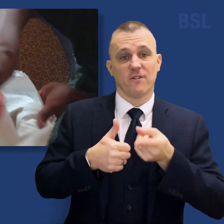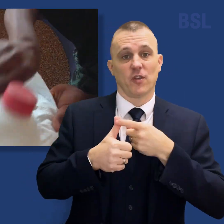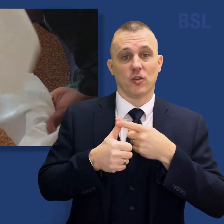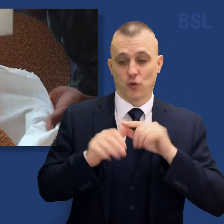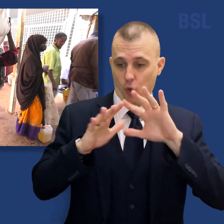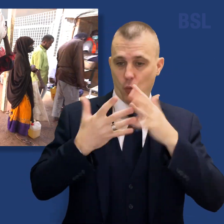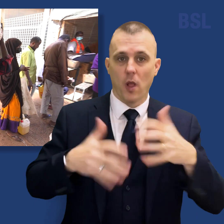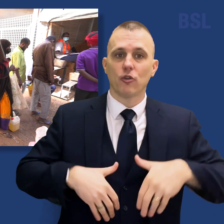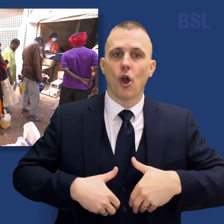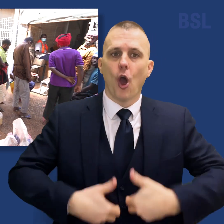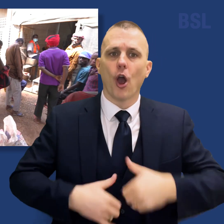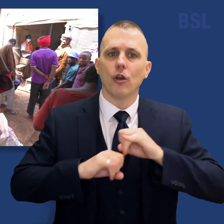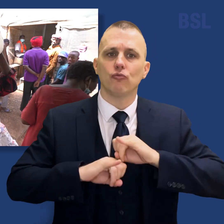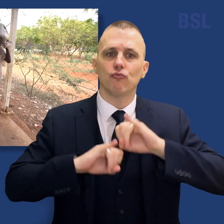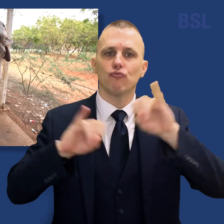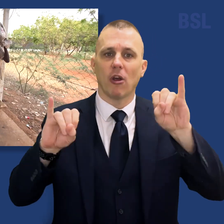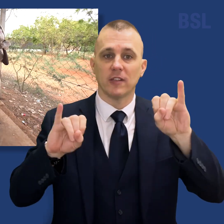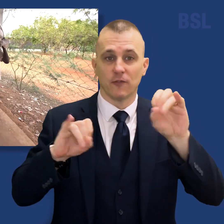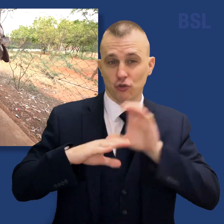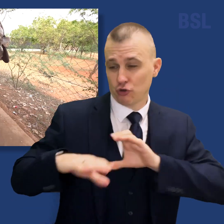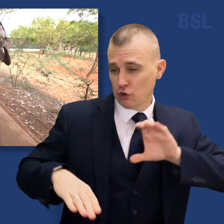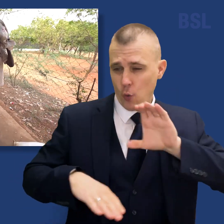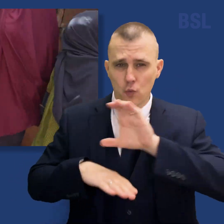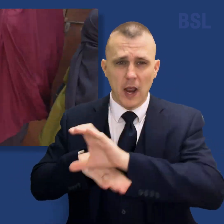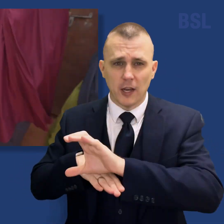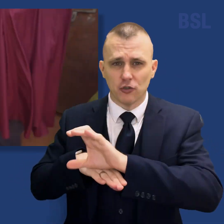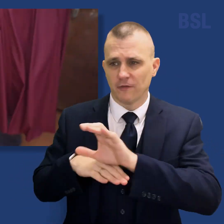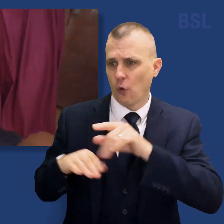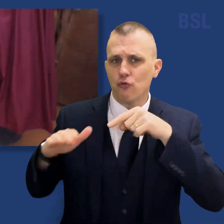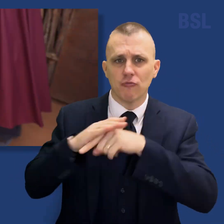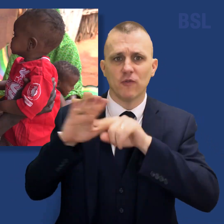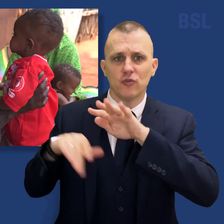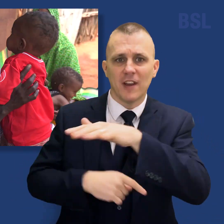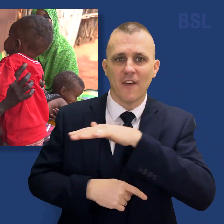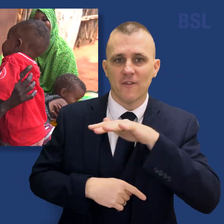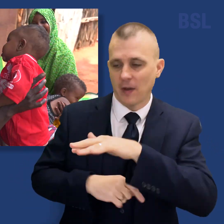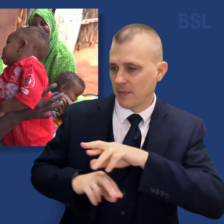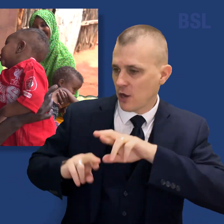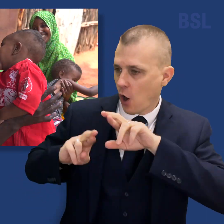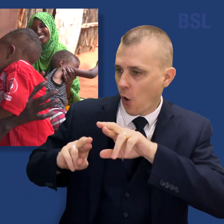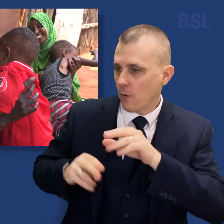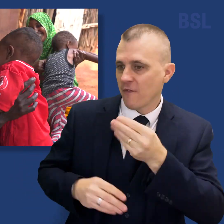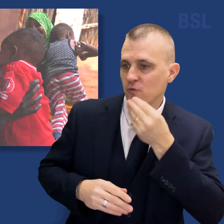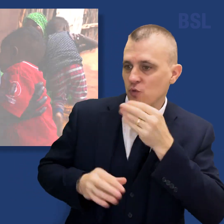a $32 million donation brings refugee families hope, food, and peace.